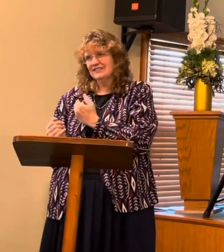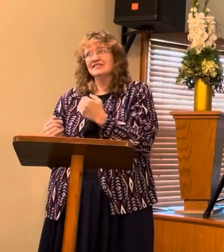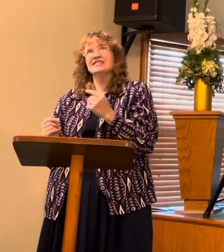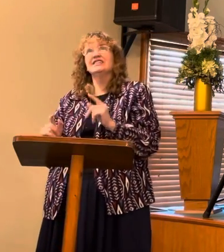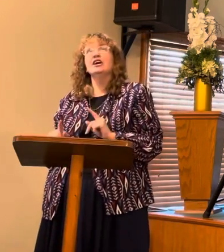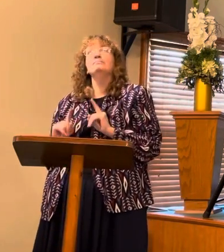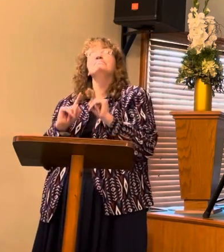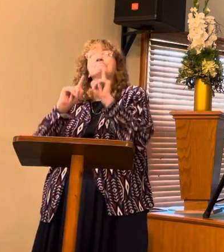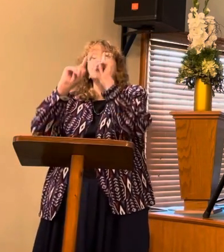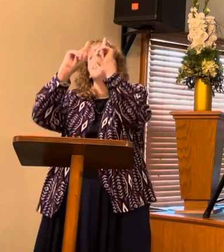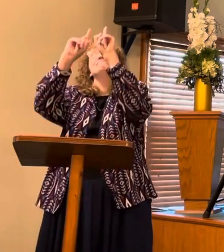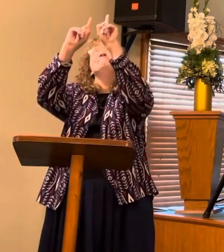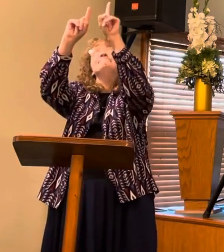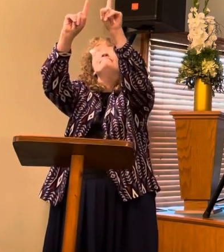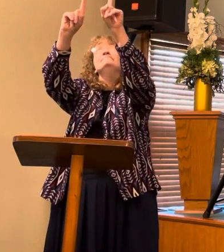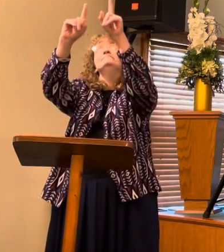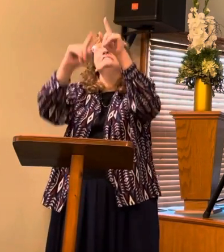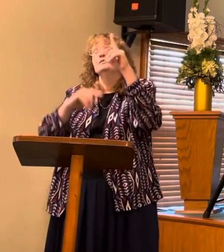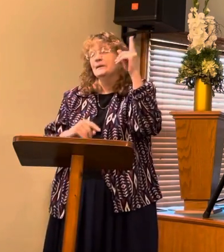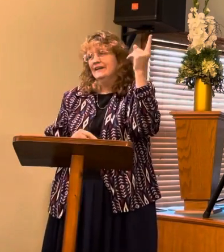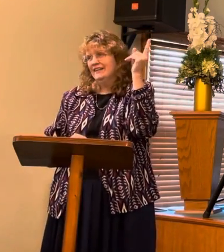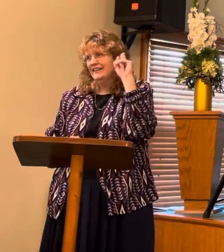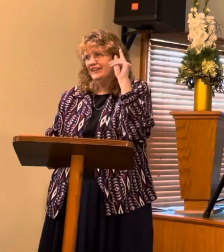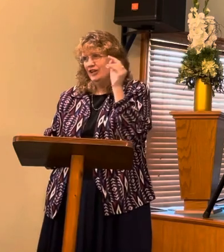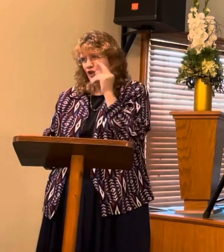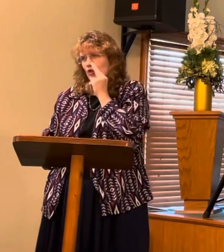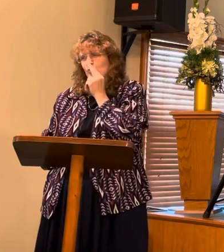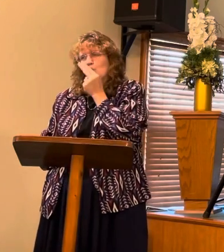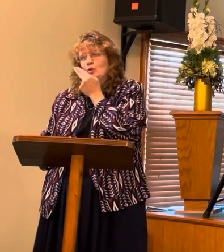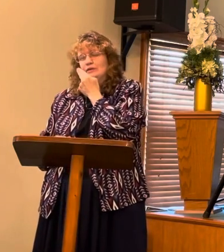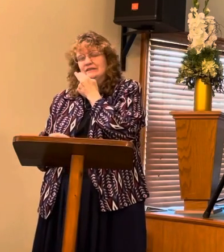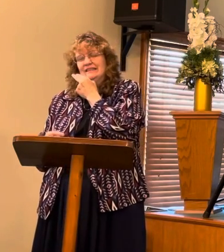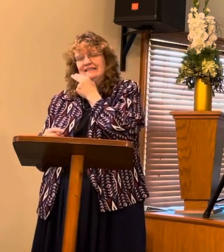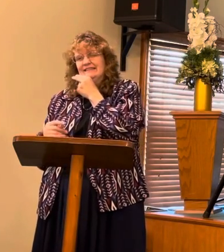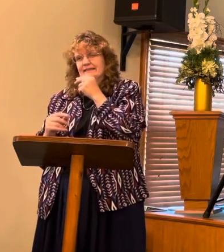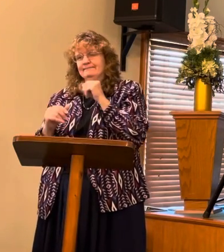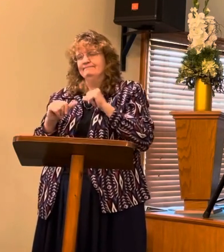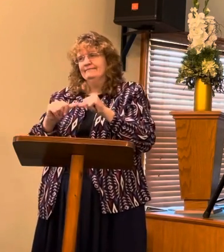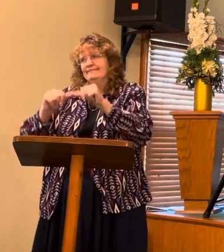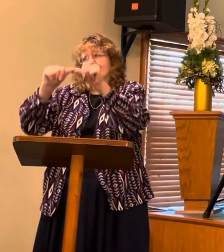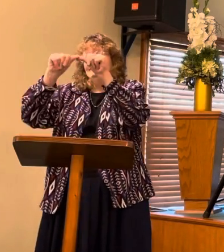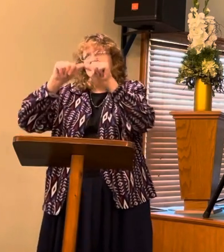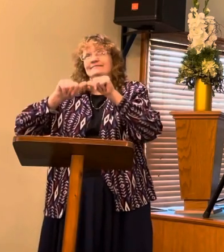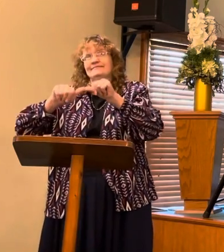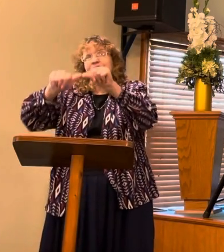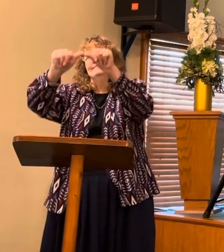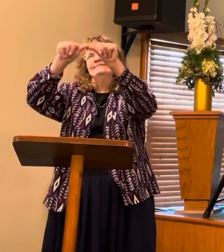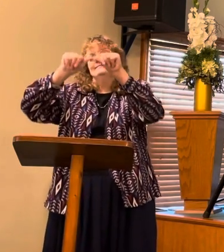where the roses never fade.